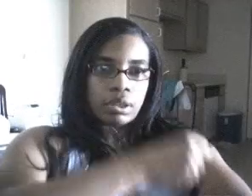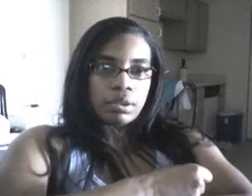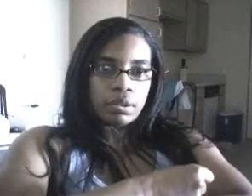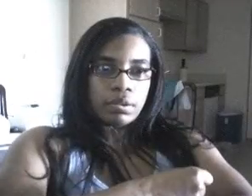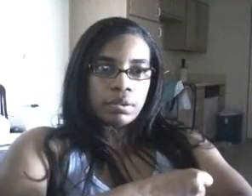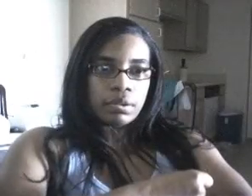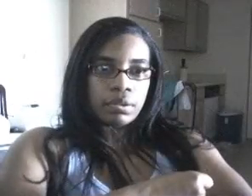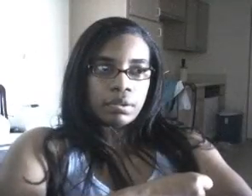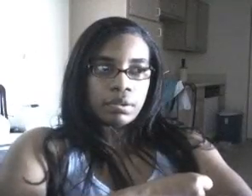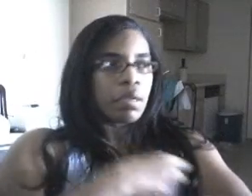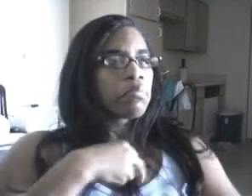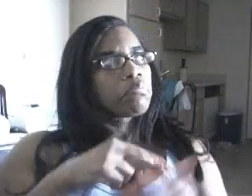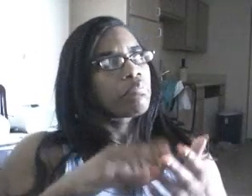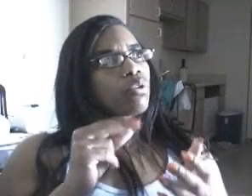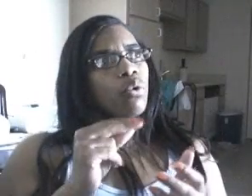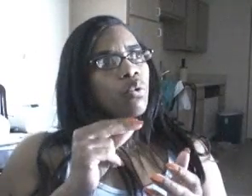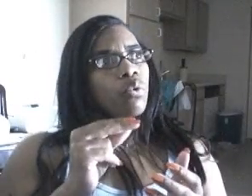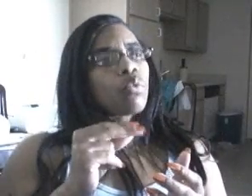How does she have a career? She's terrible